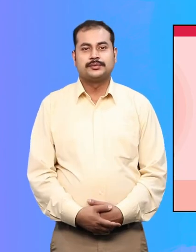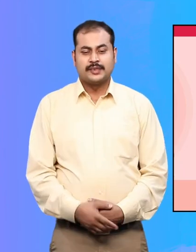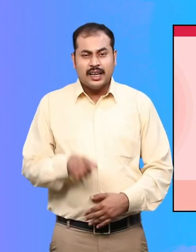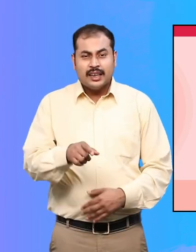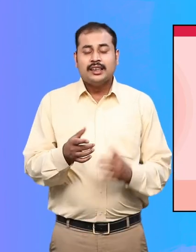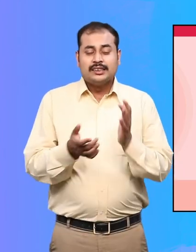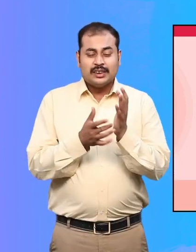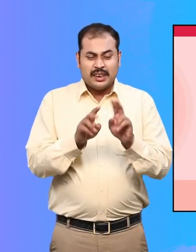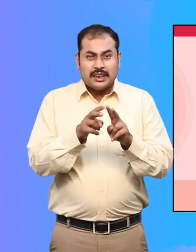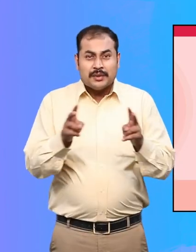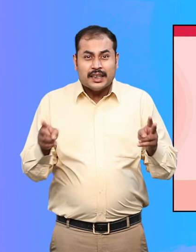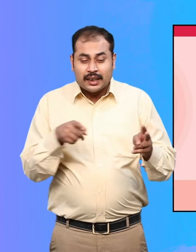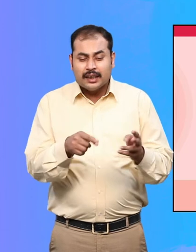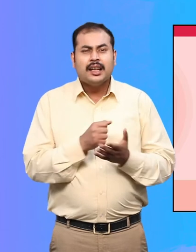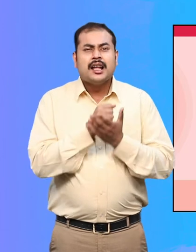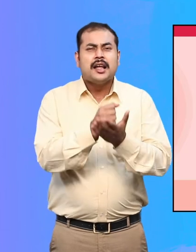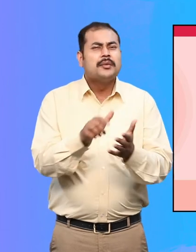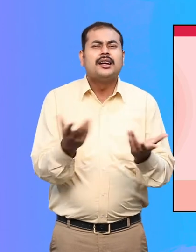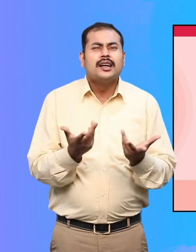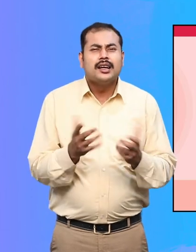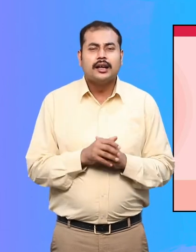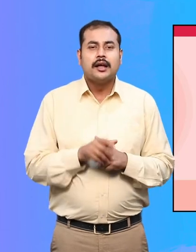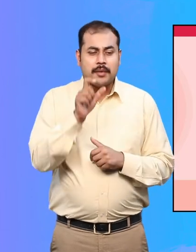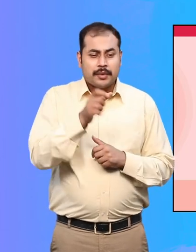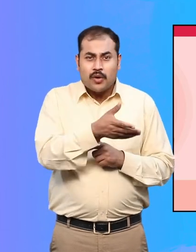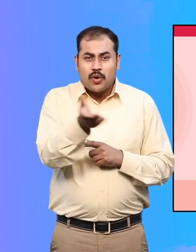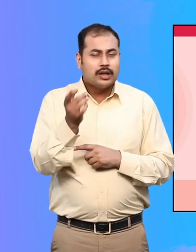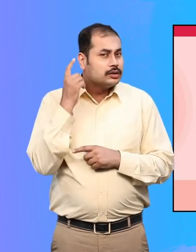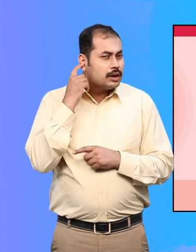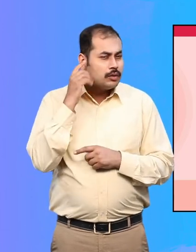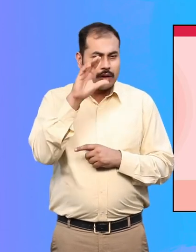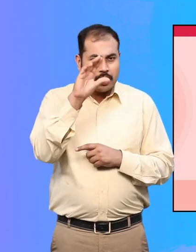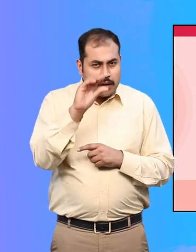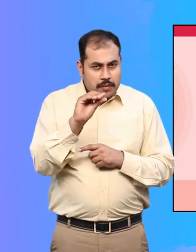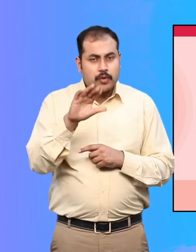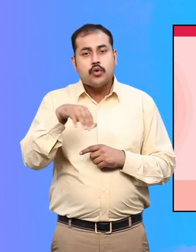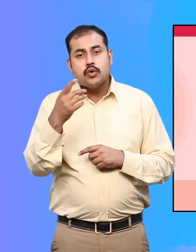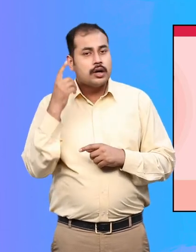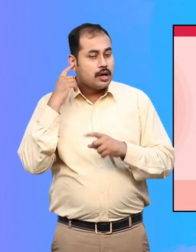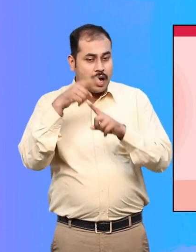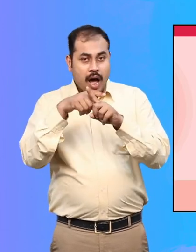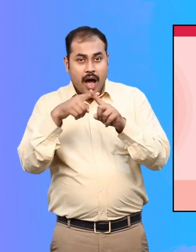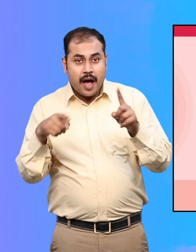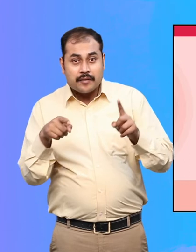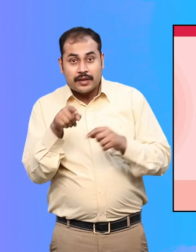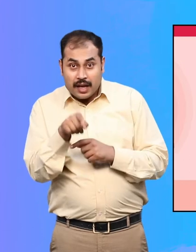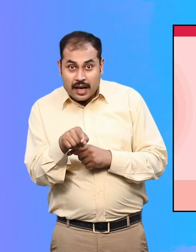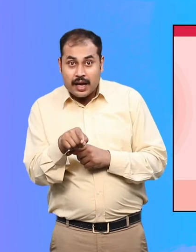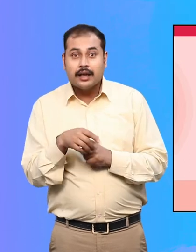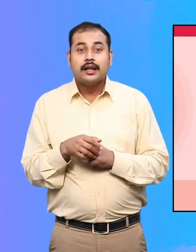Assistive listening system or devices help people who have difficulty in listening properly to easily listen to